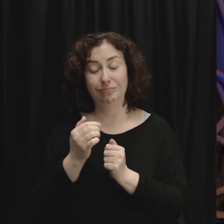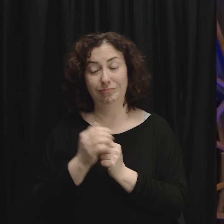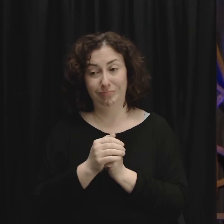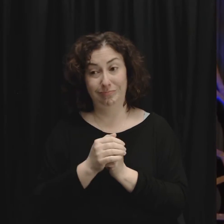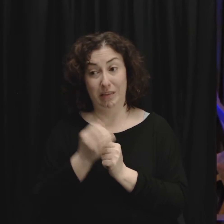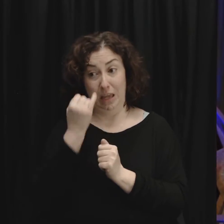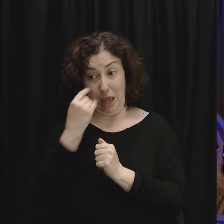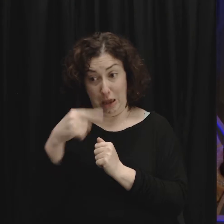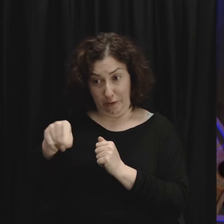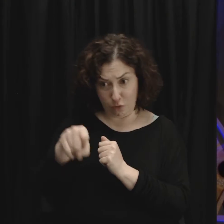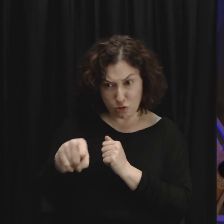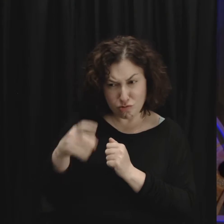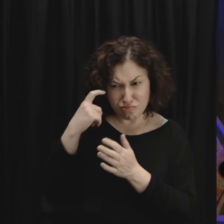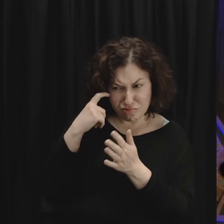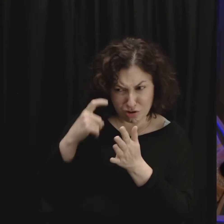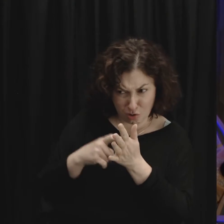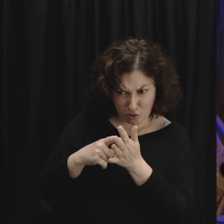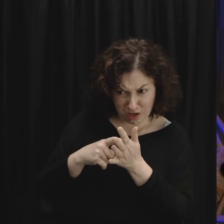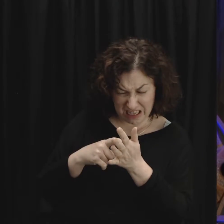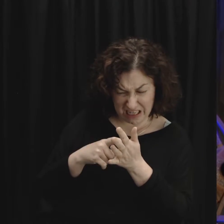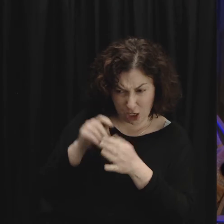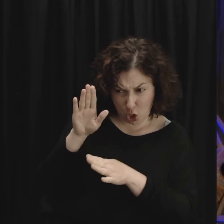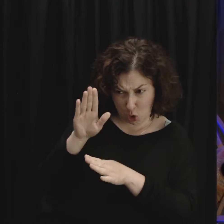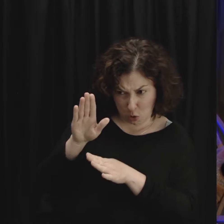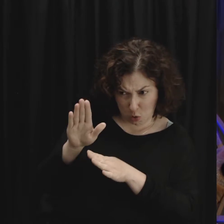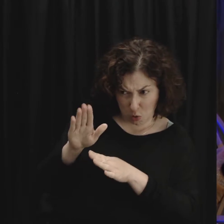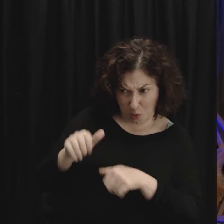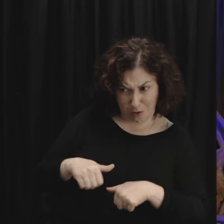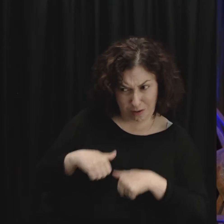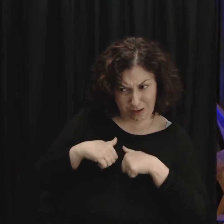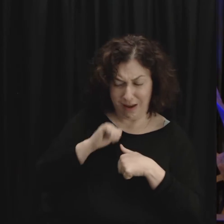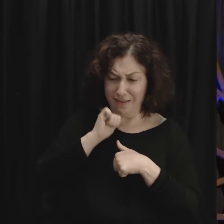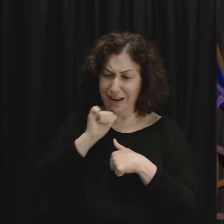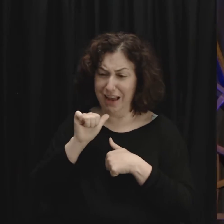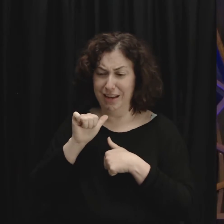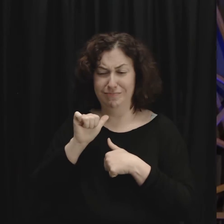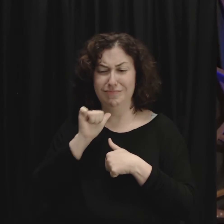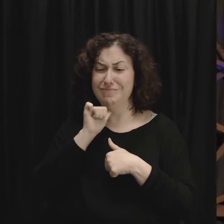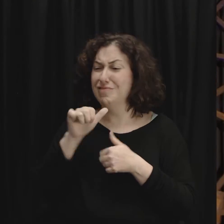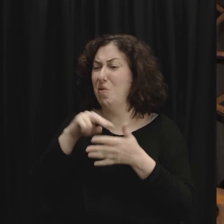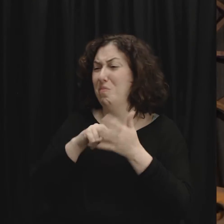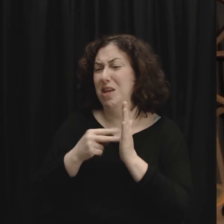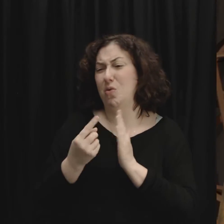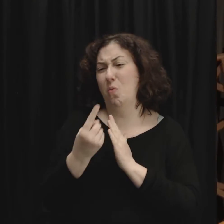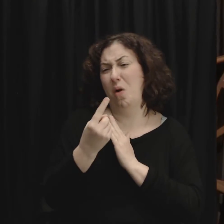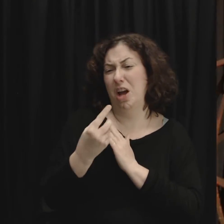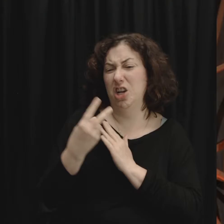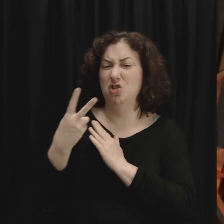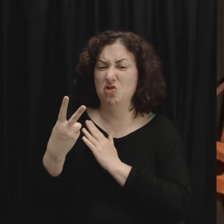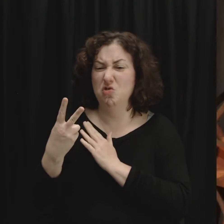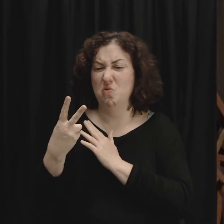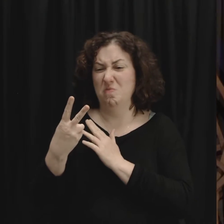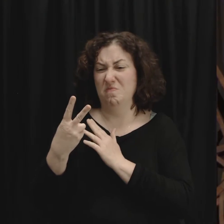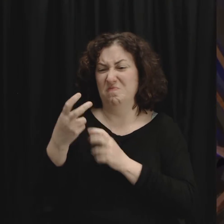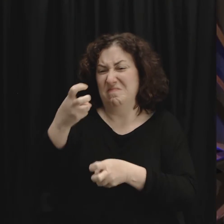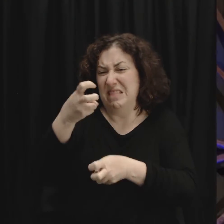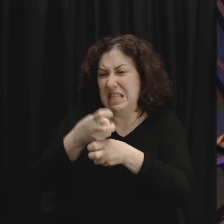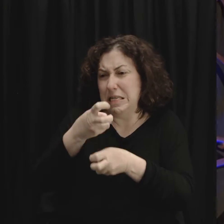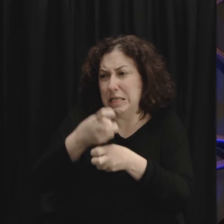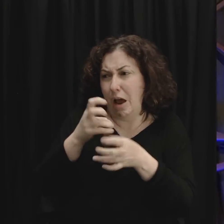you find in your life, I'm not just talking about one or two strained relationships, we all have those, and we'll talk about that before we're done